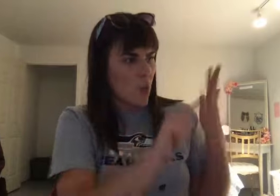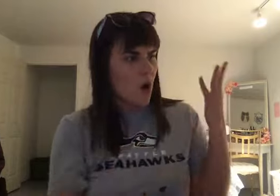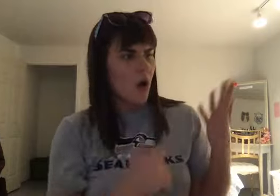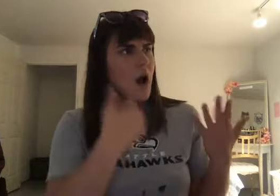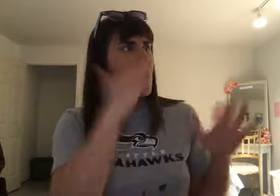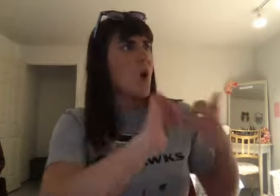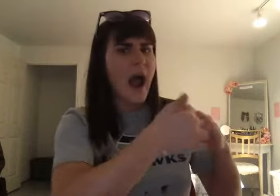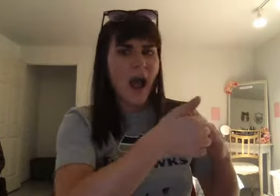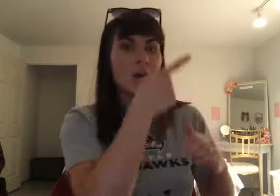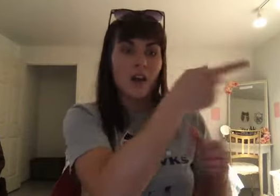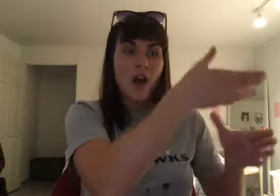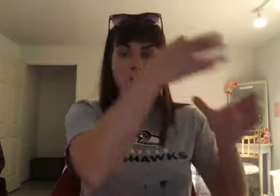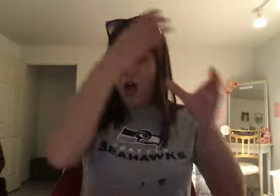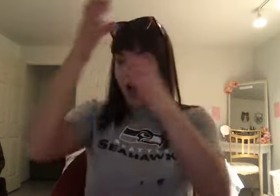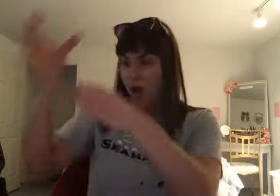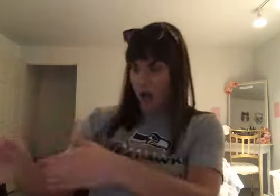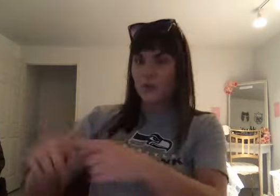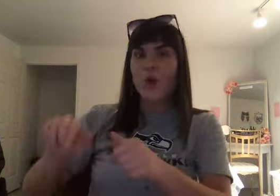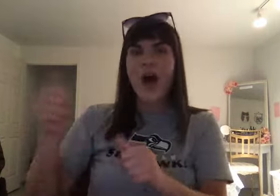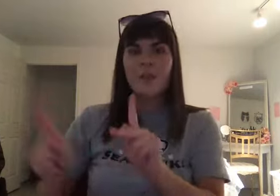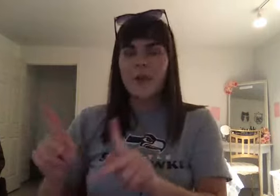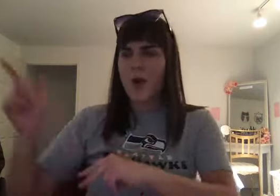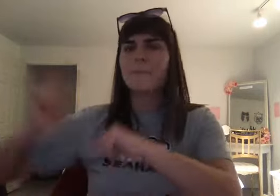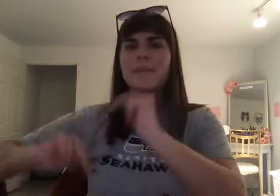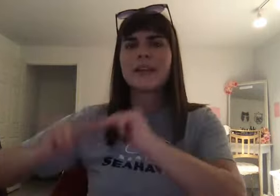But built upon. And that's what we're seeing here in Mesopotamia.